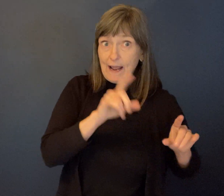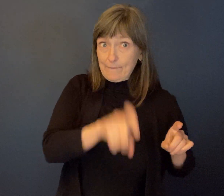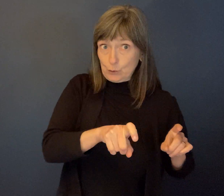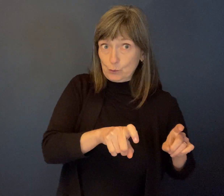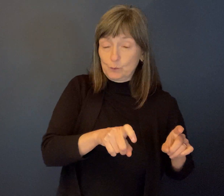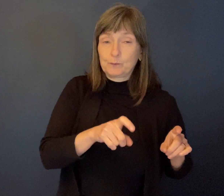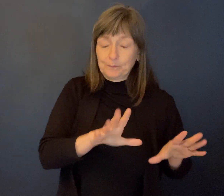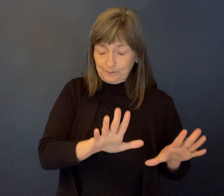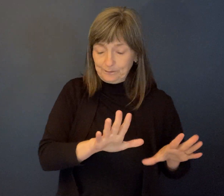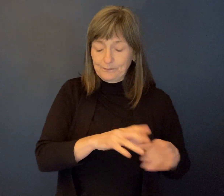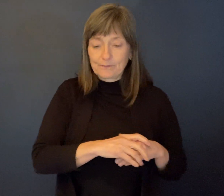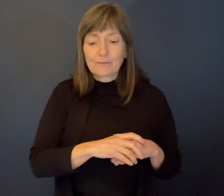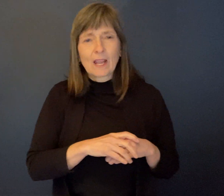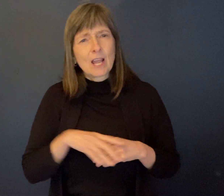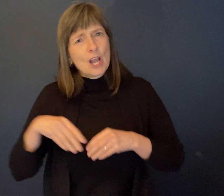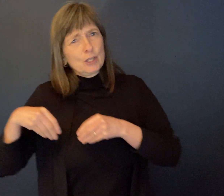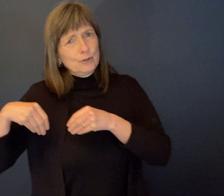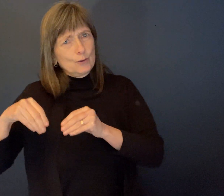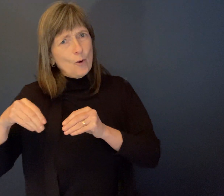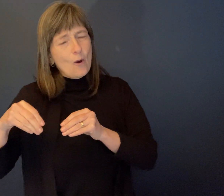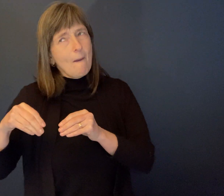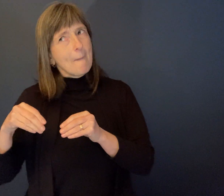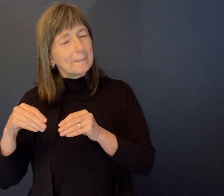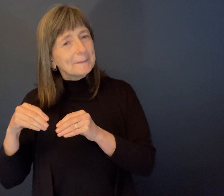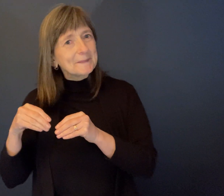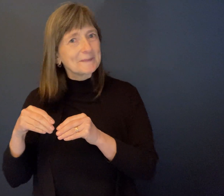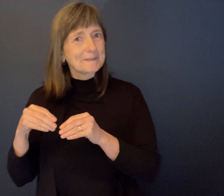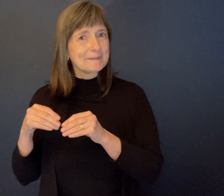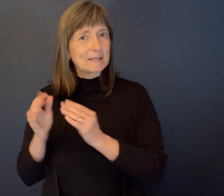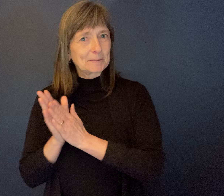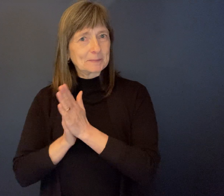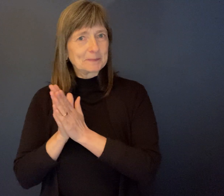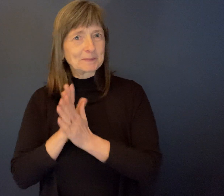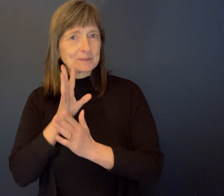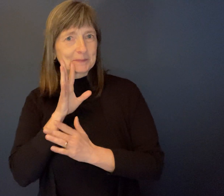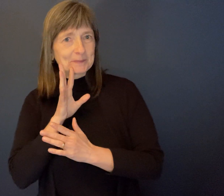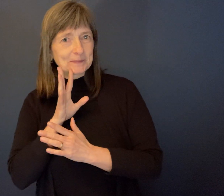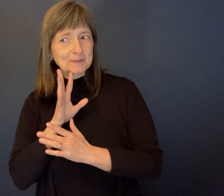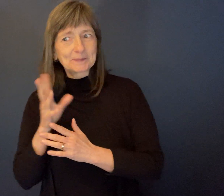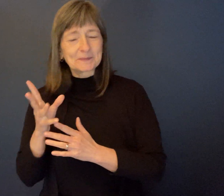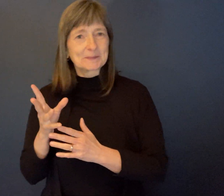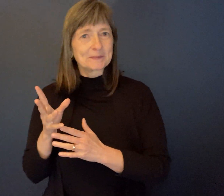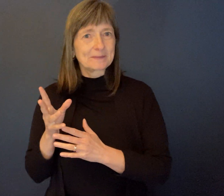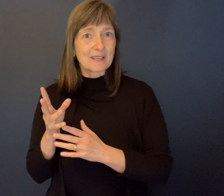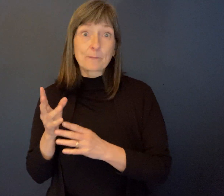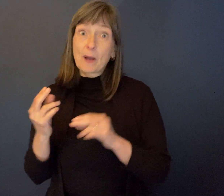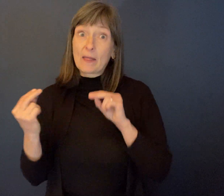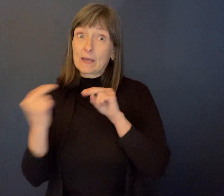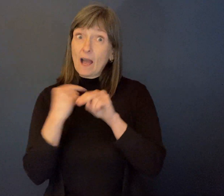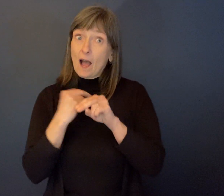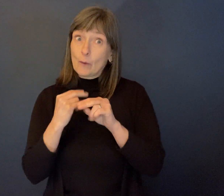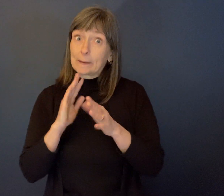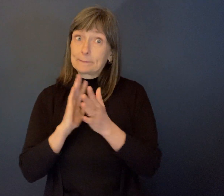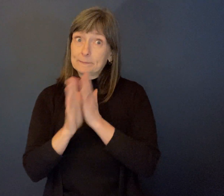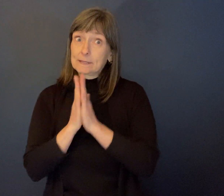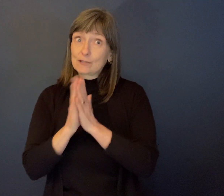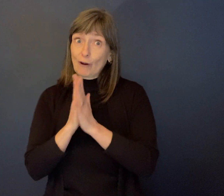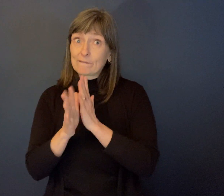So Sharp's store had lots of treats for children. That's a busy highway. Yes, a busy highway. But they had